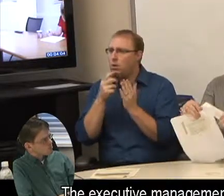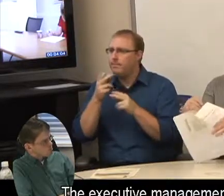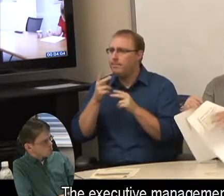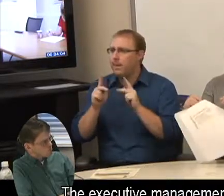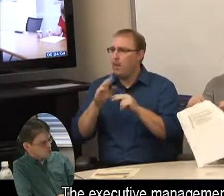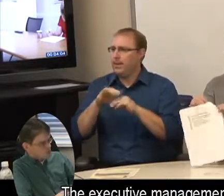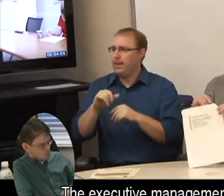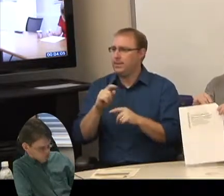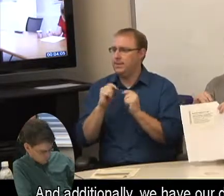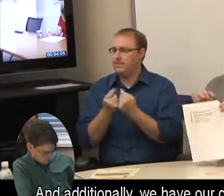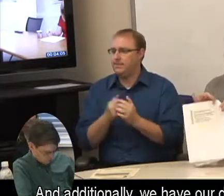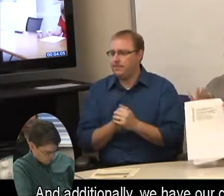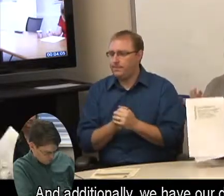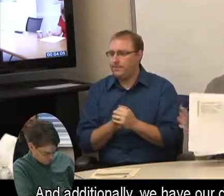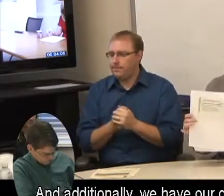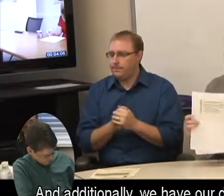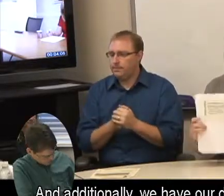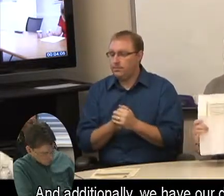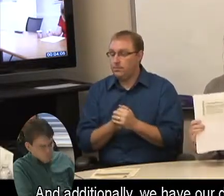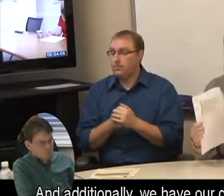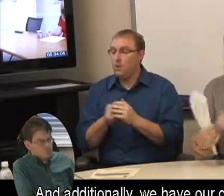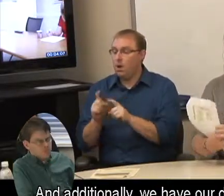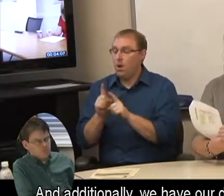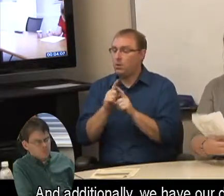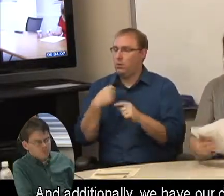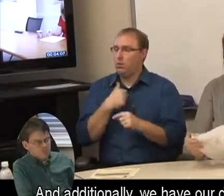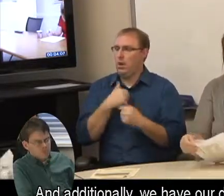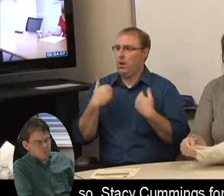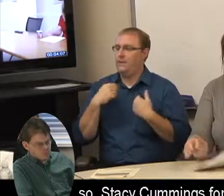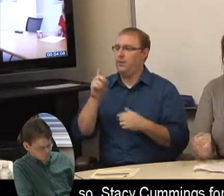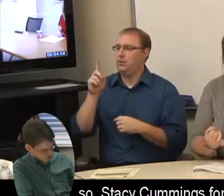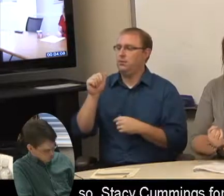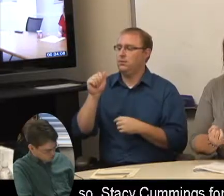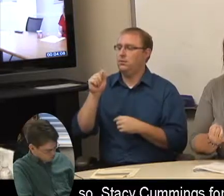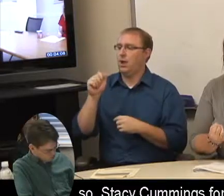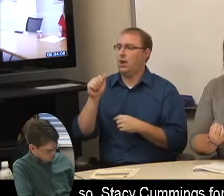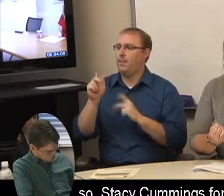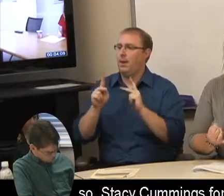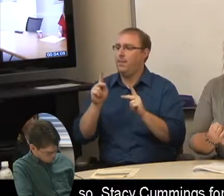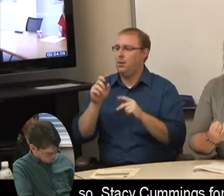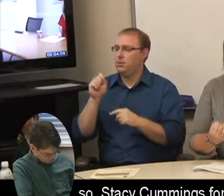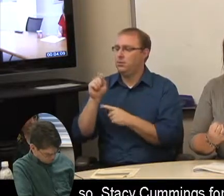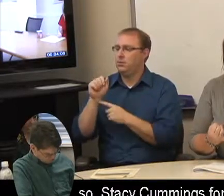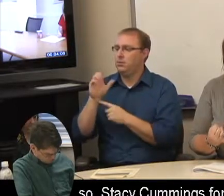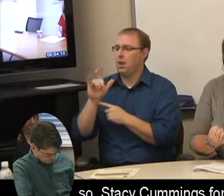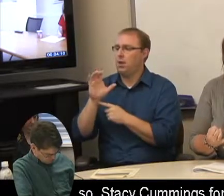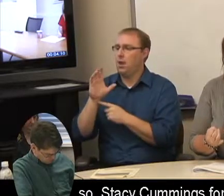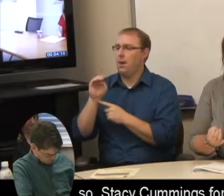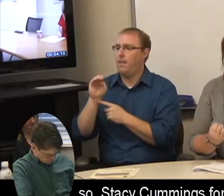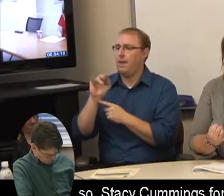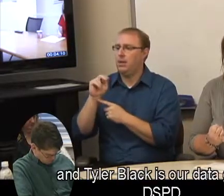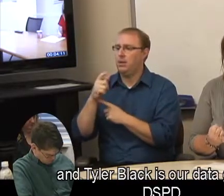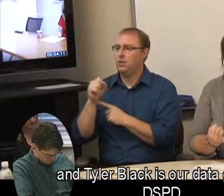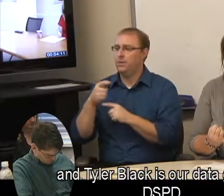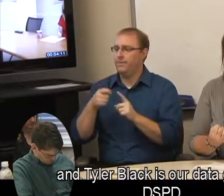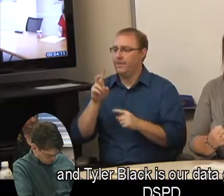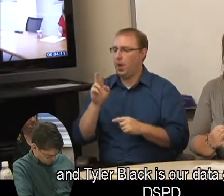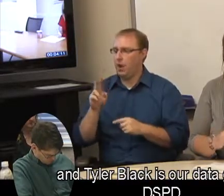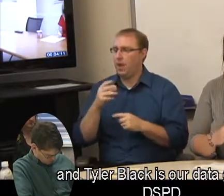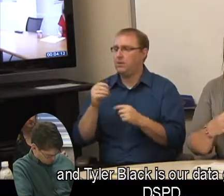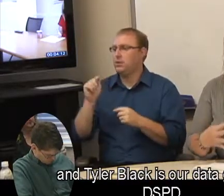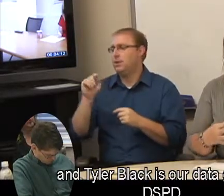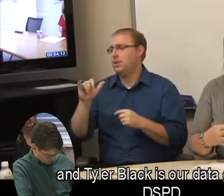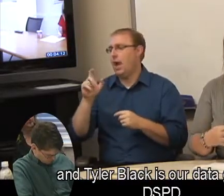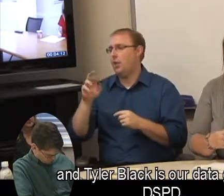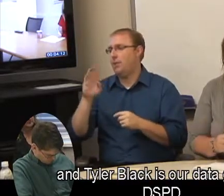management team. And then additionally, we have our data people. So Stacy Cummings for VR, and Tyler